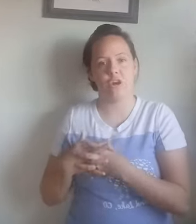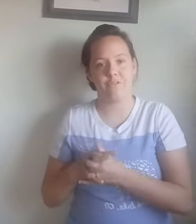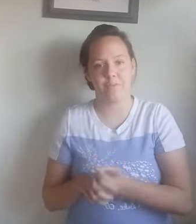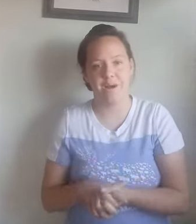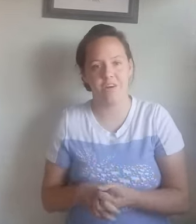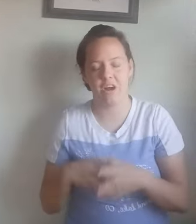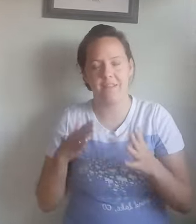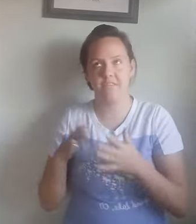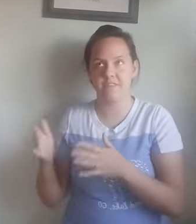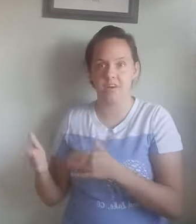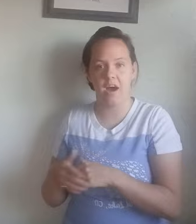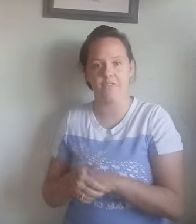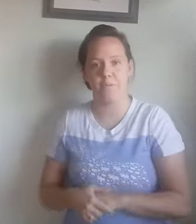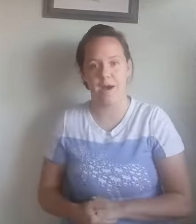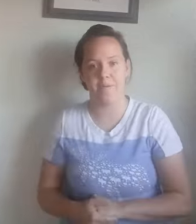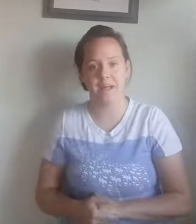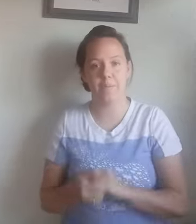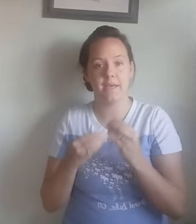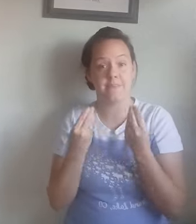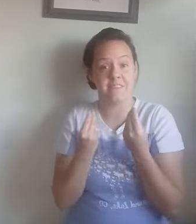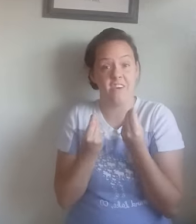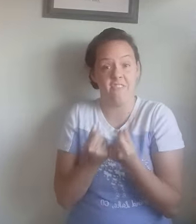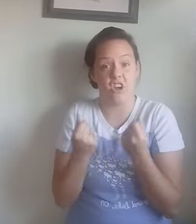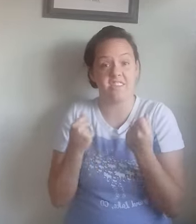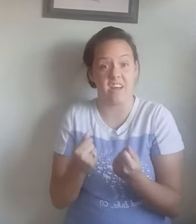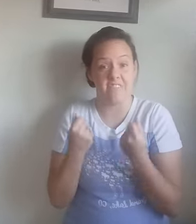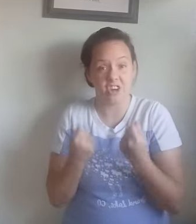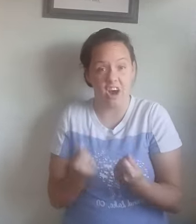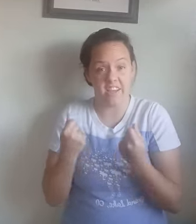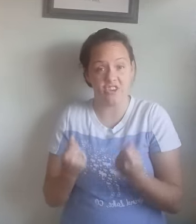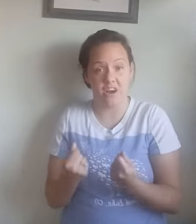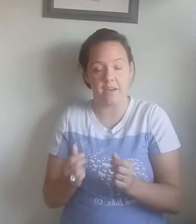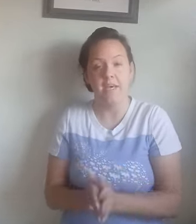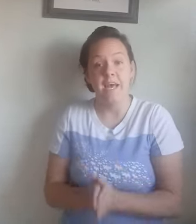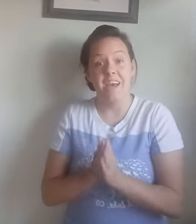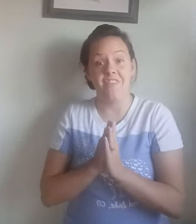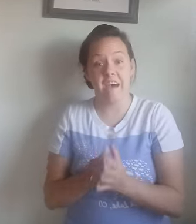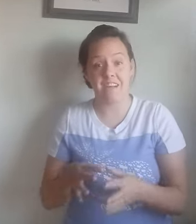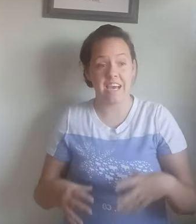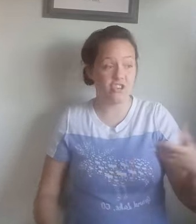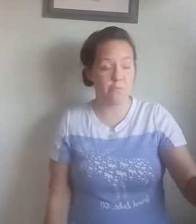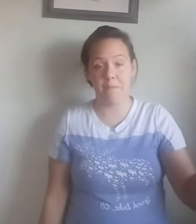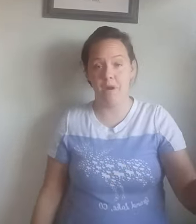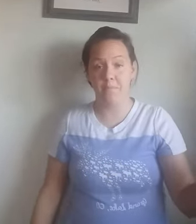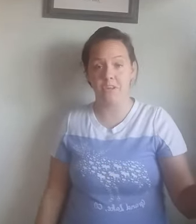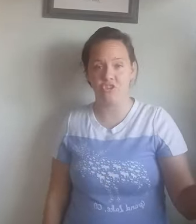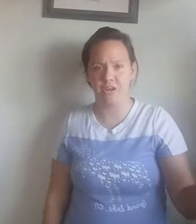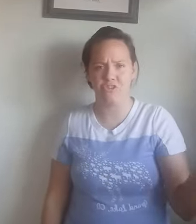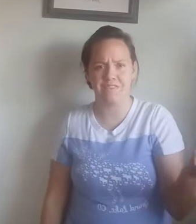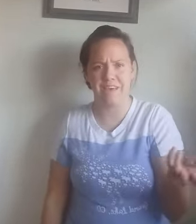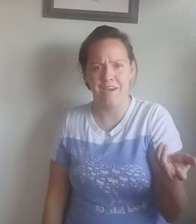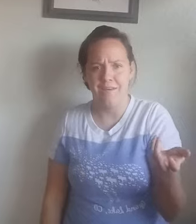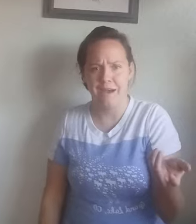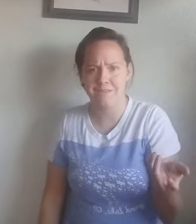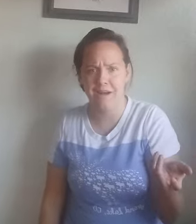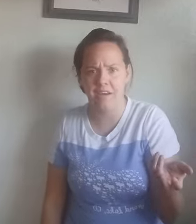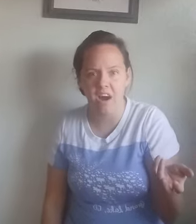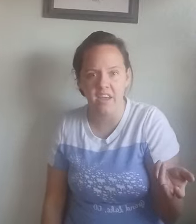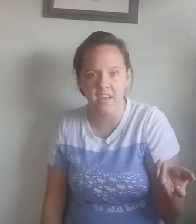yarn from, or I love this cotton from Hobby Lobby because it's a very soft cotton yarn. In fact, I showed my mom this yarn and she's like, that's not cotton.